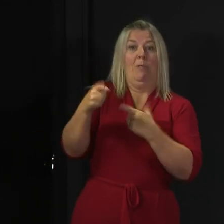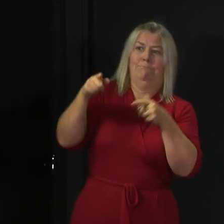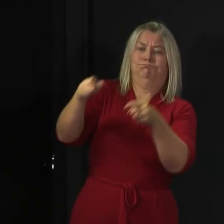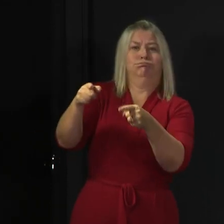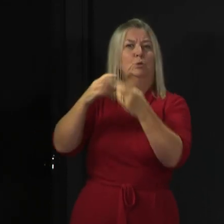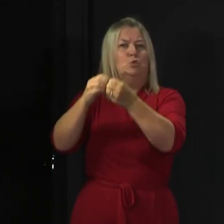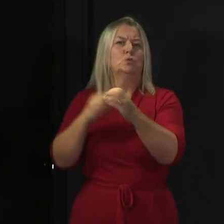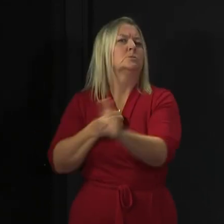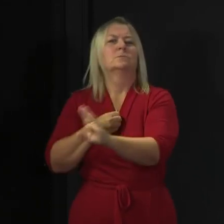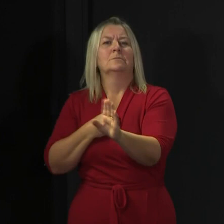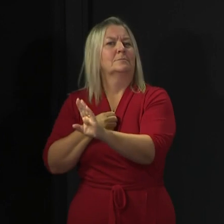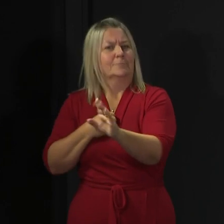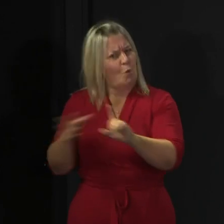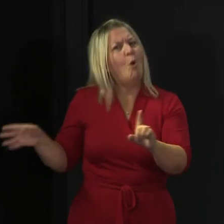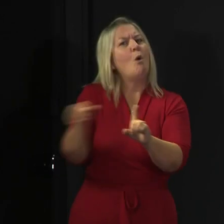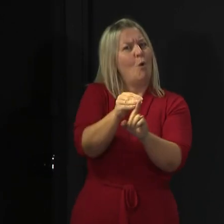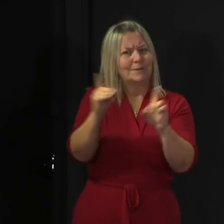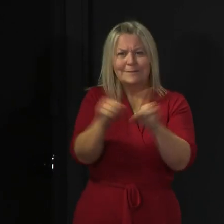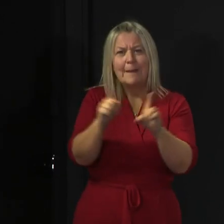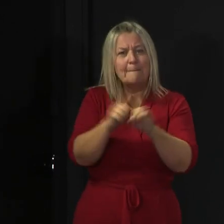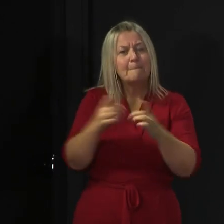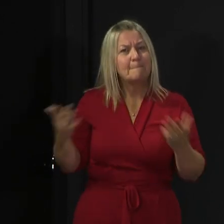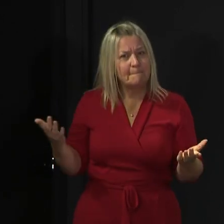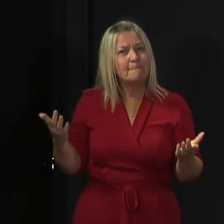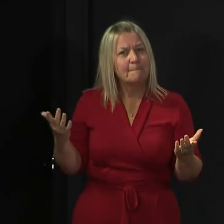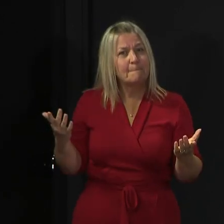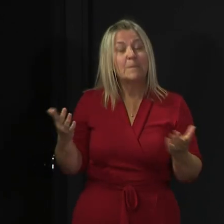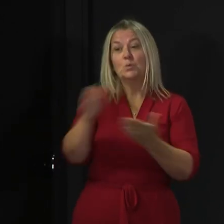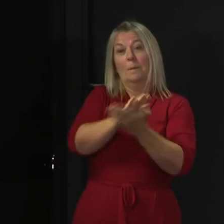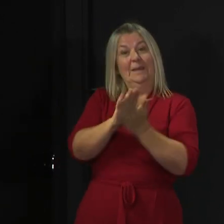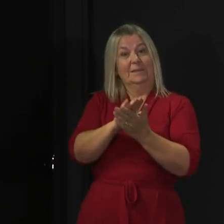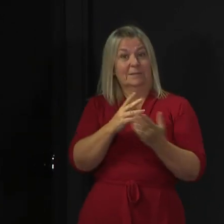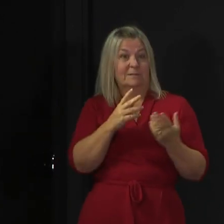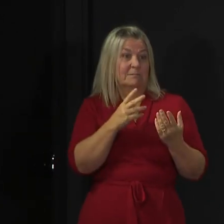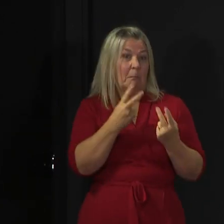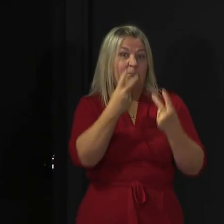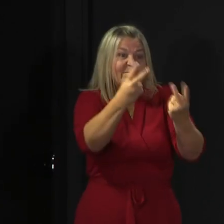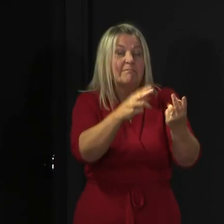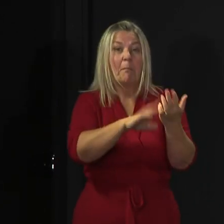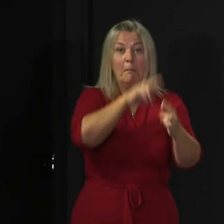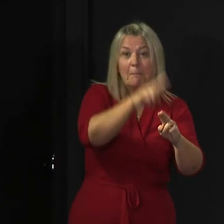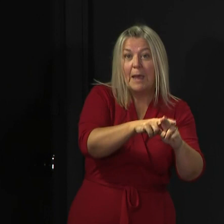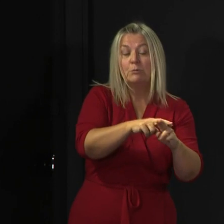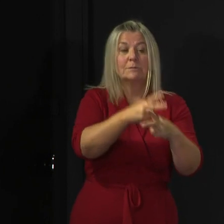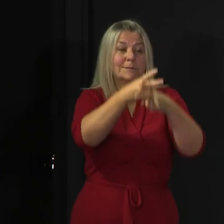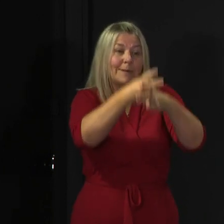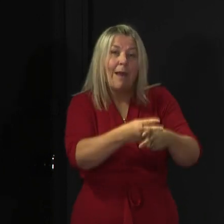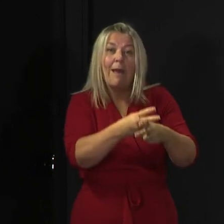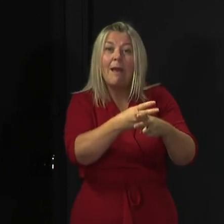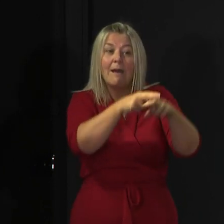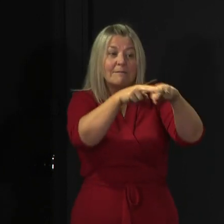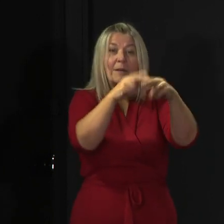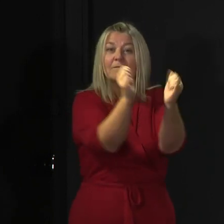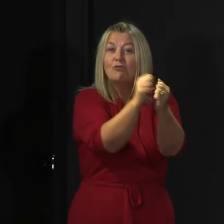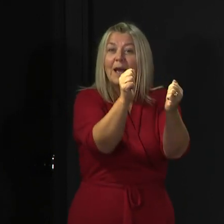students. So like the rest of us, you can only meet your parents or carers or other family members or friends outdoors